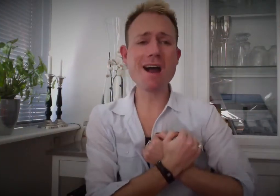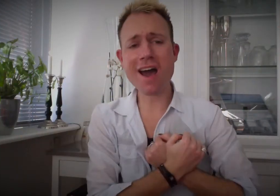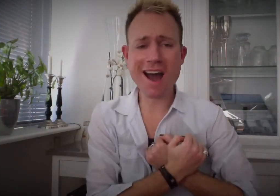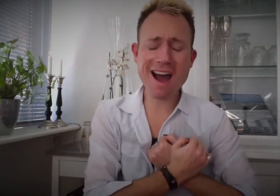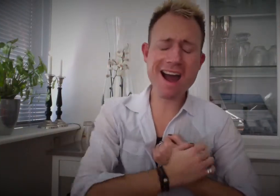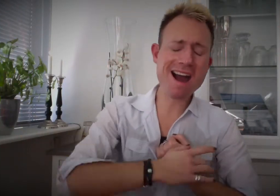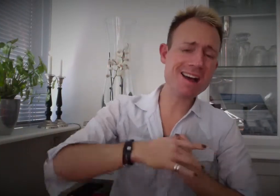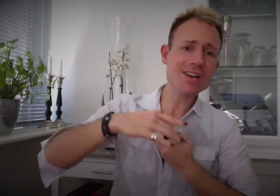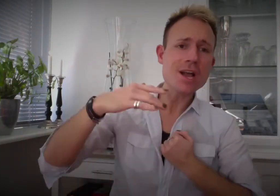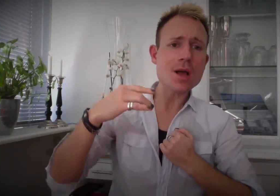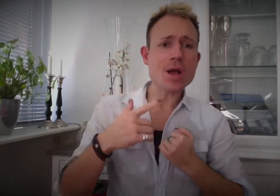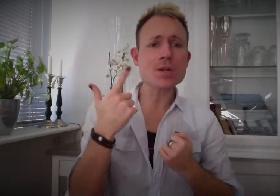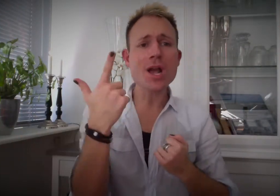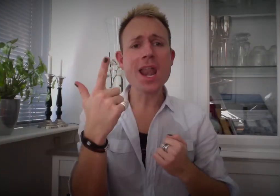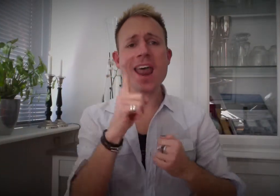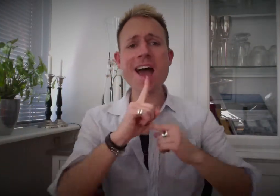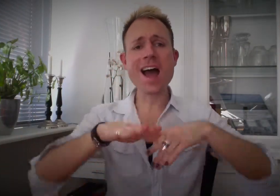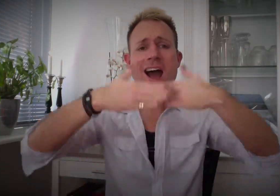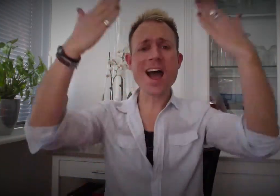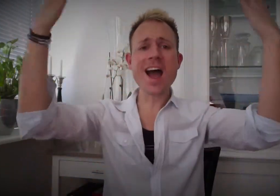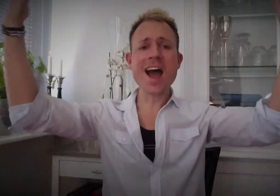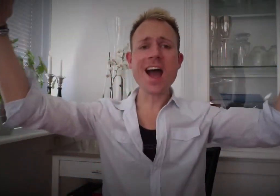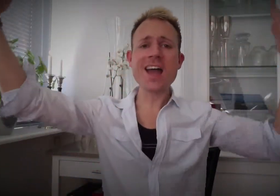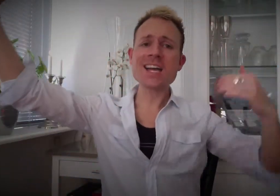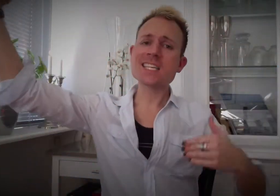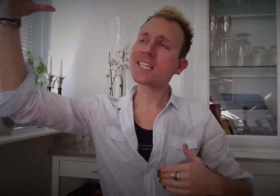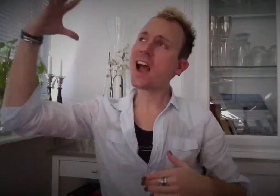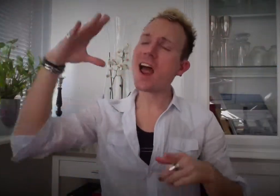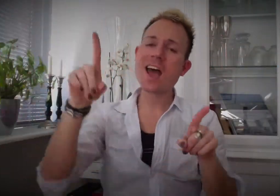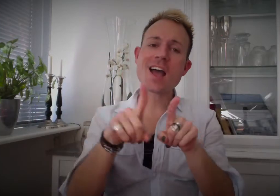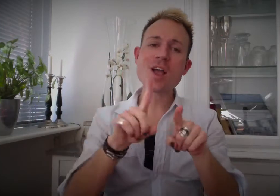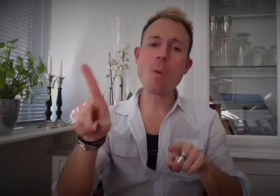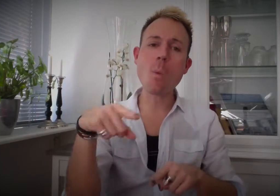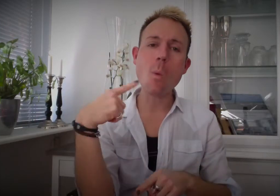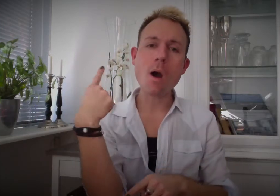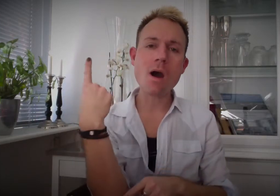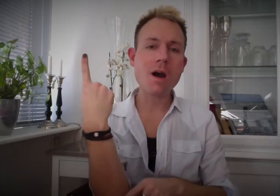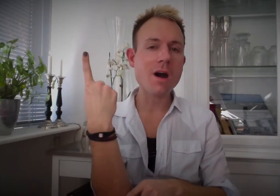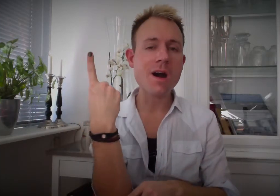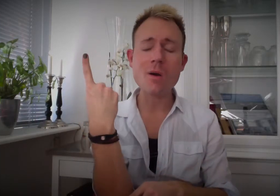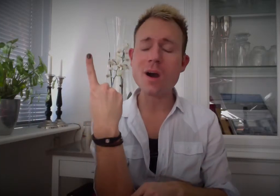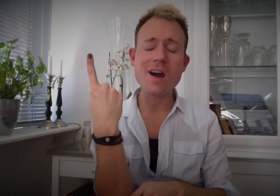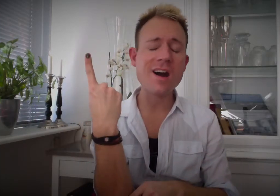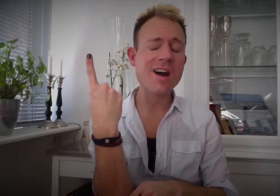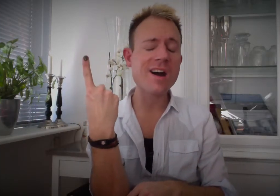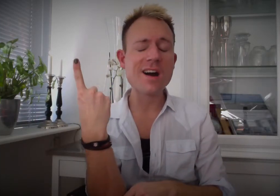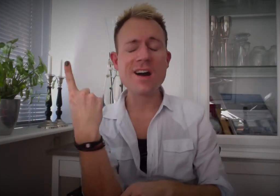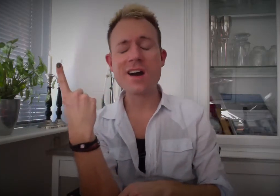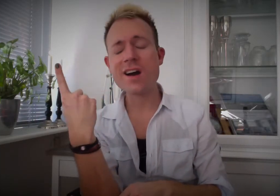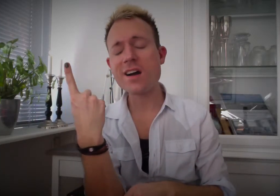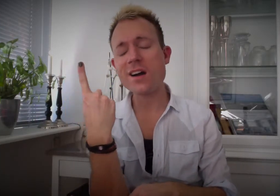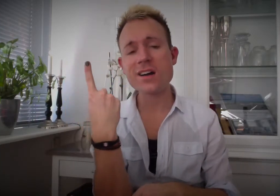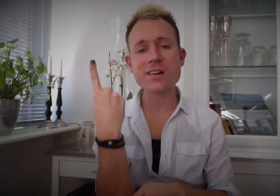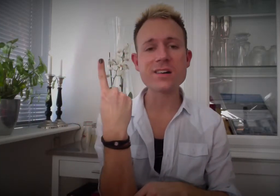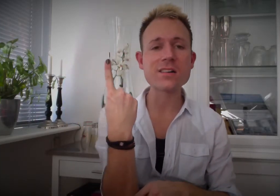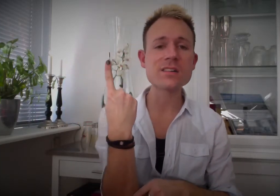love Two lights that shine as one